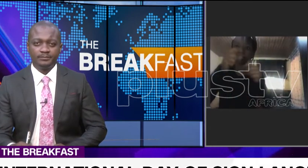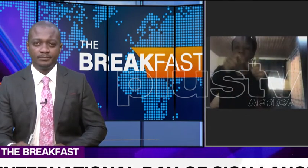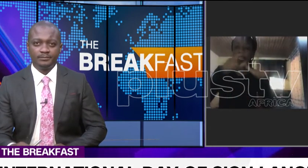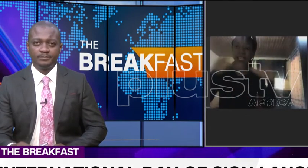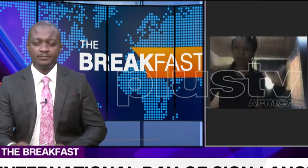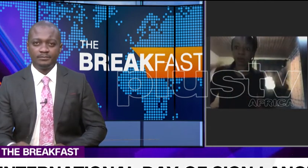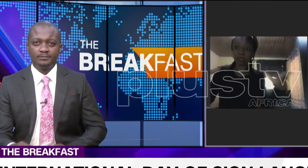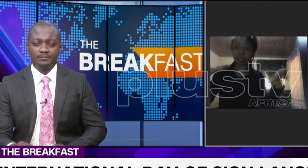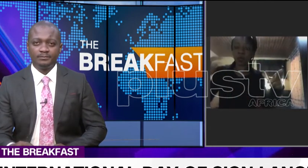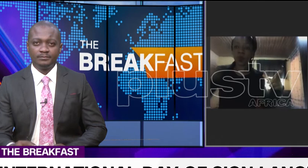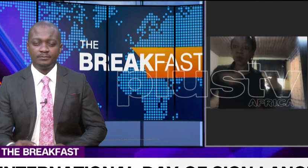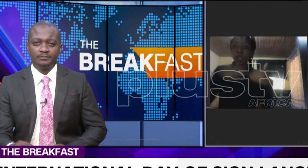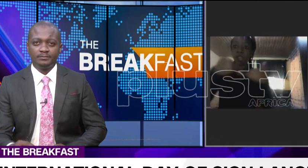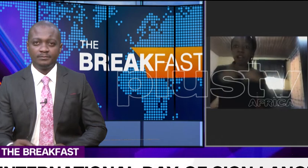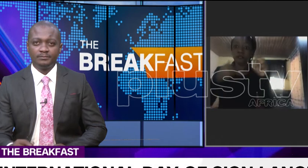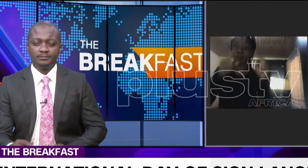world, spoken and sign languages.